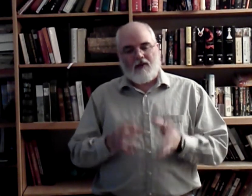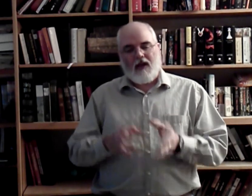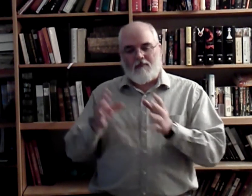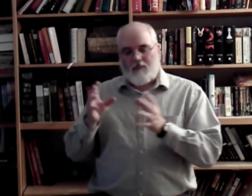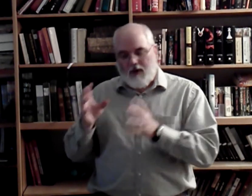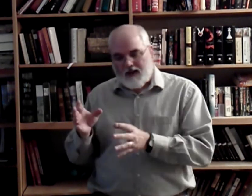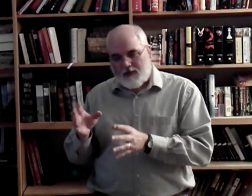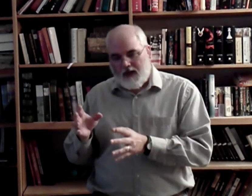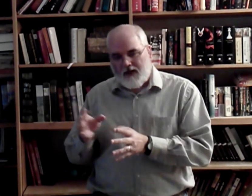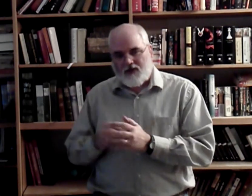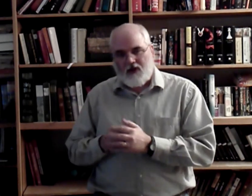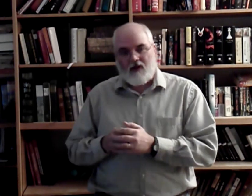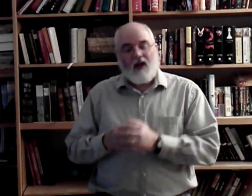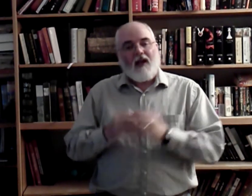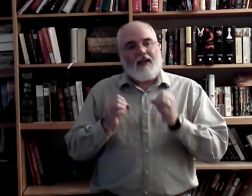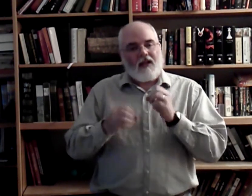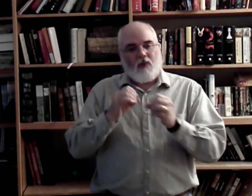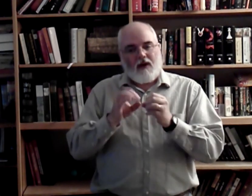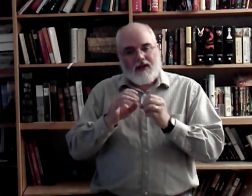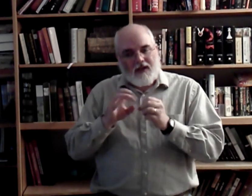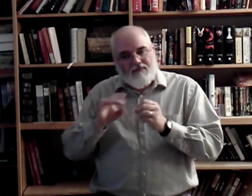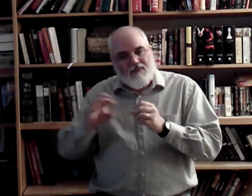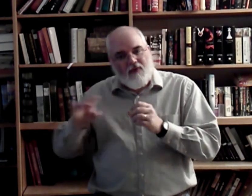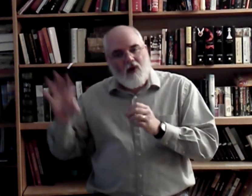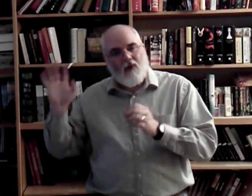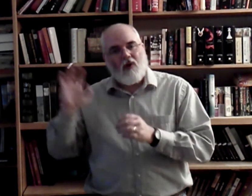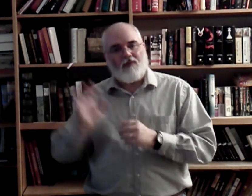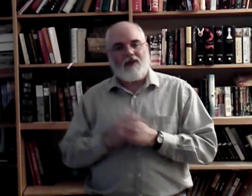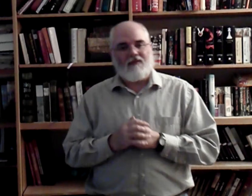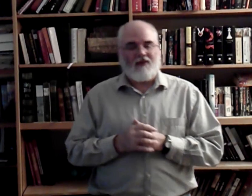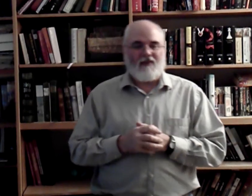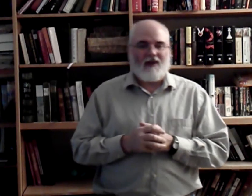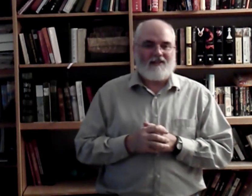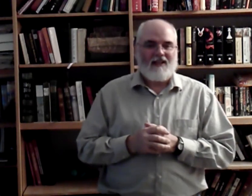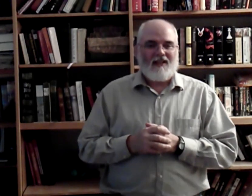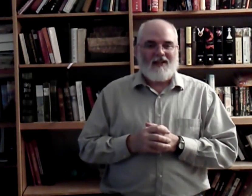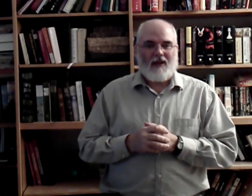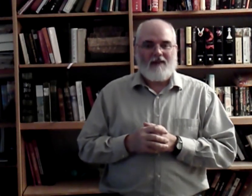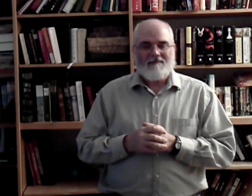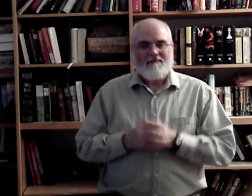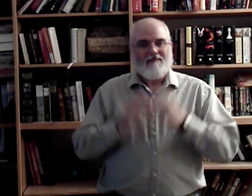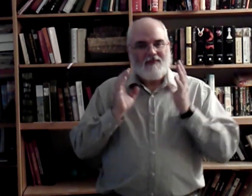name. Practice spelling your song. Get it to where they just kind of flow off your fingers. Okay? . . .